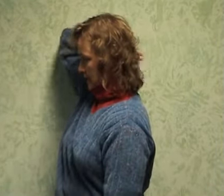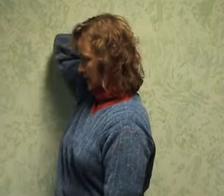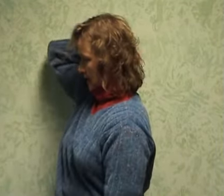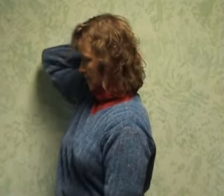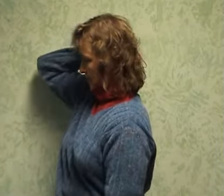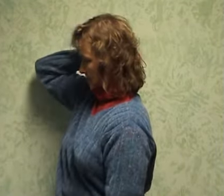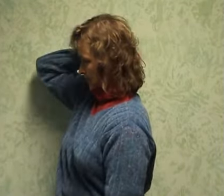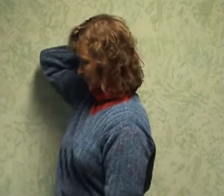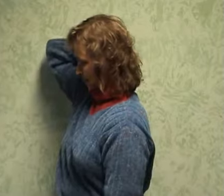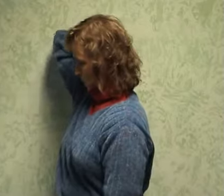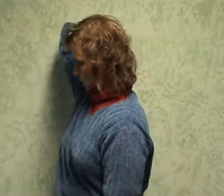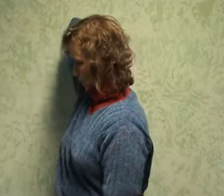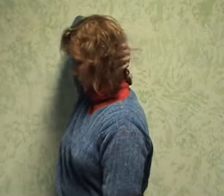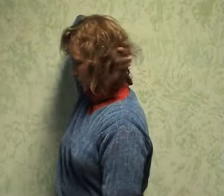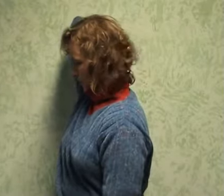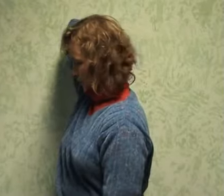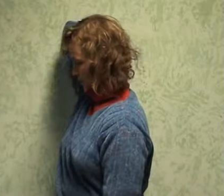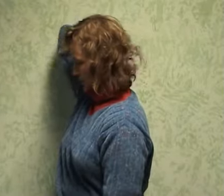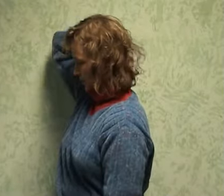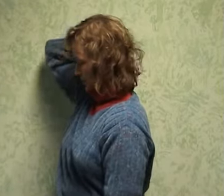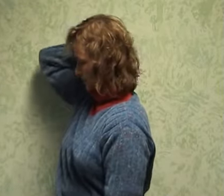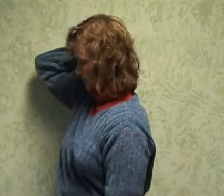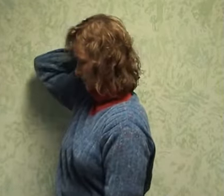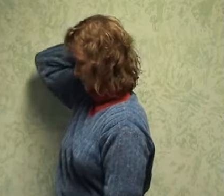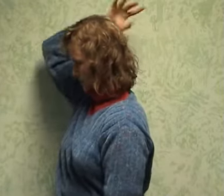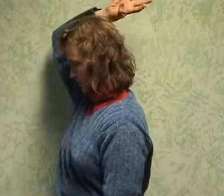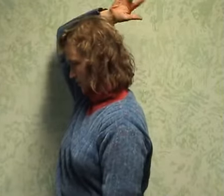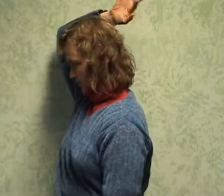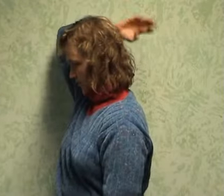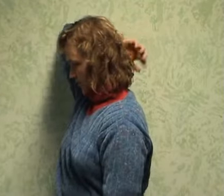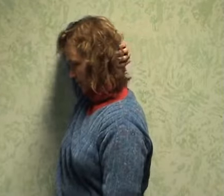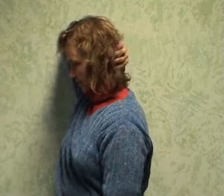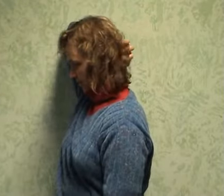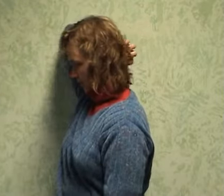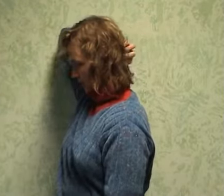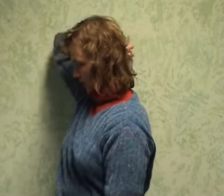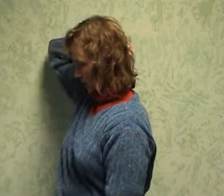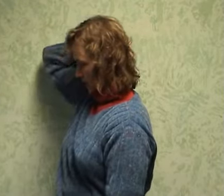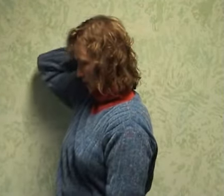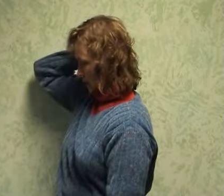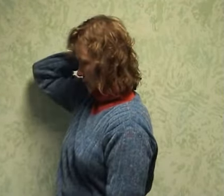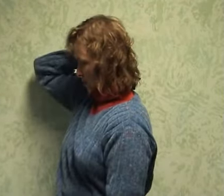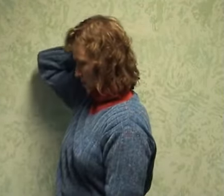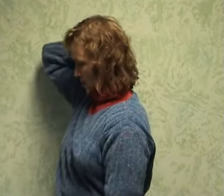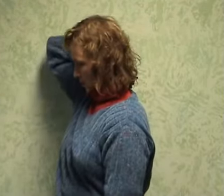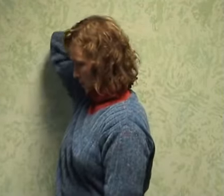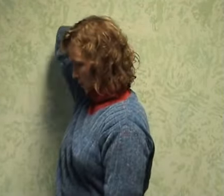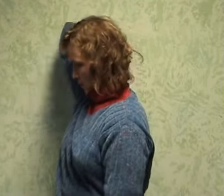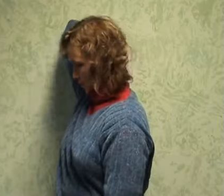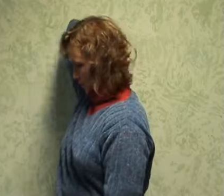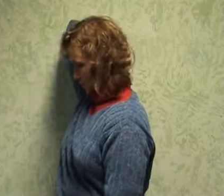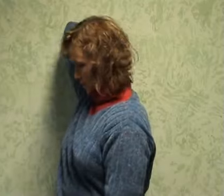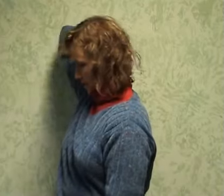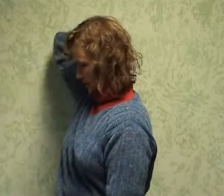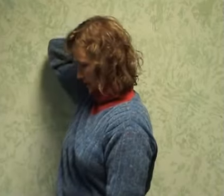tap with all four fingers, or you can use all five, and tap lightly all the way across